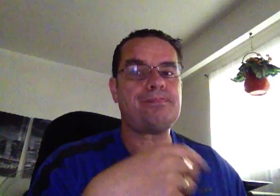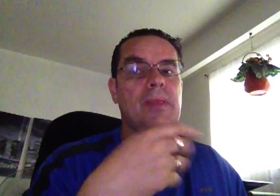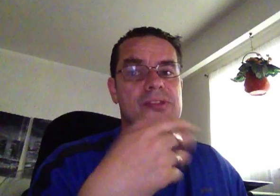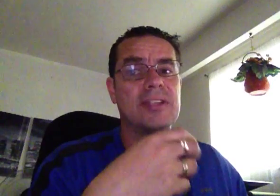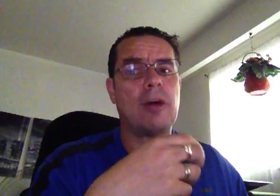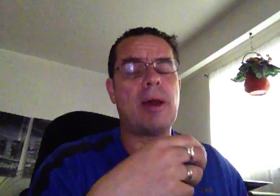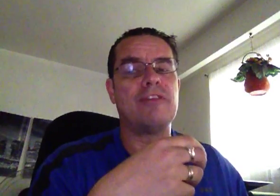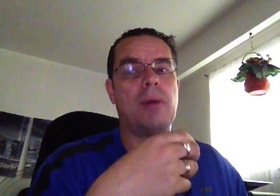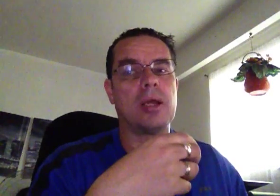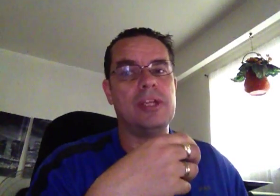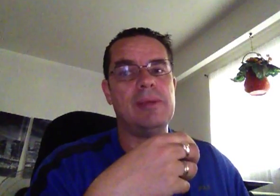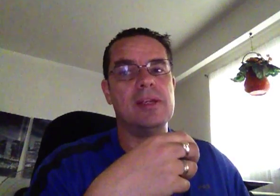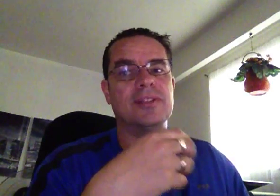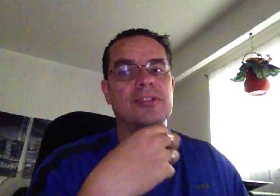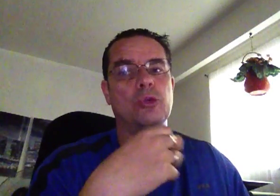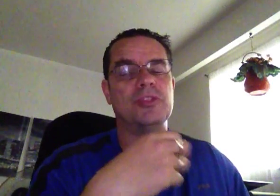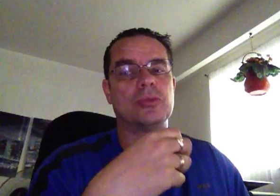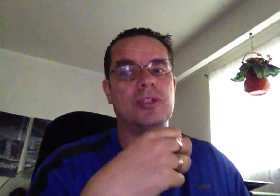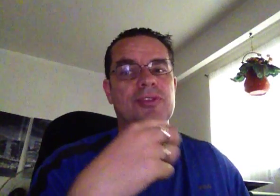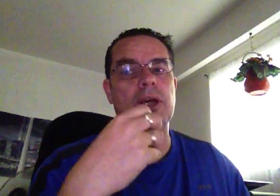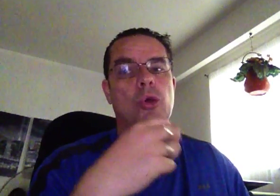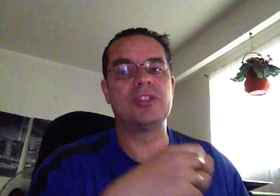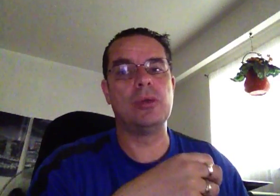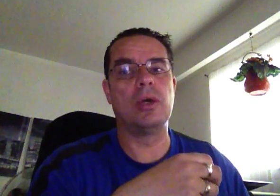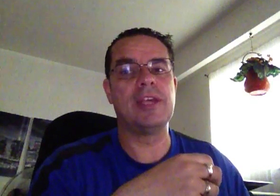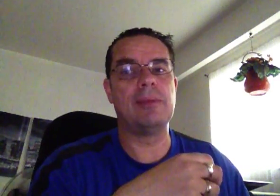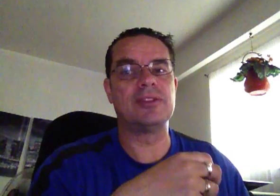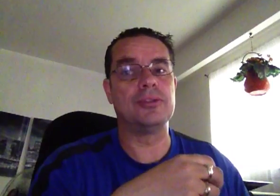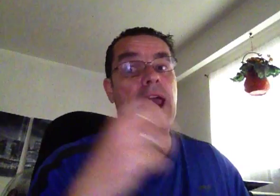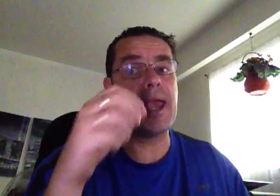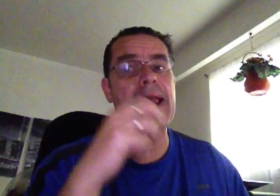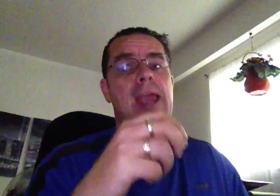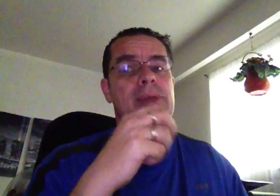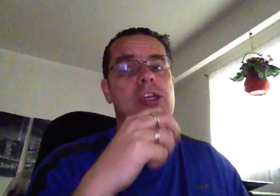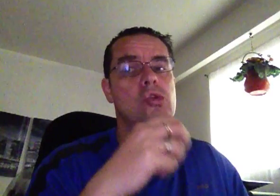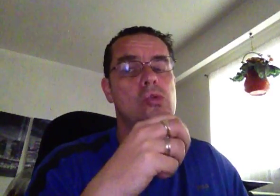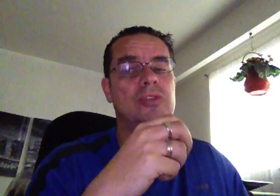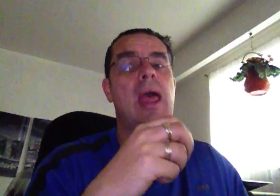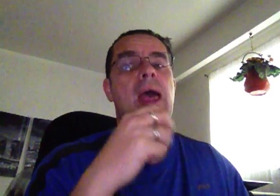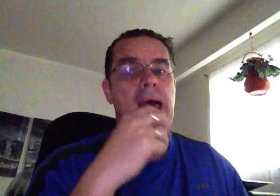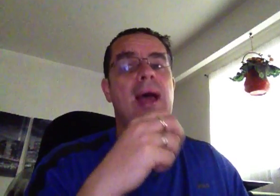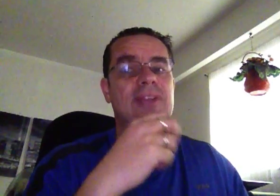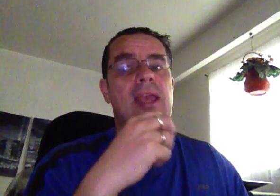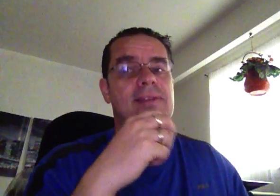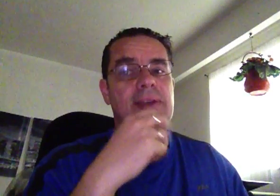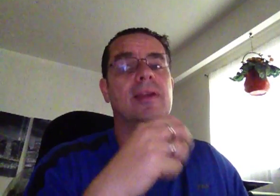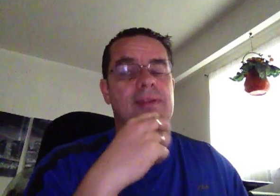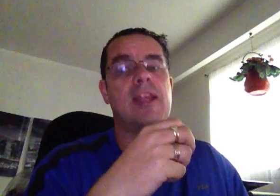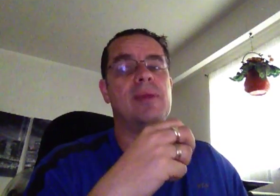So, that's how powerful MongoDB is as an open source, a NoSQL database solution and can be used as a tick database.